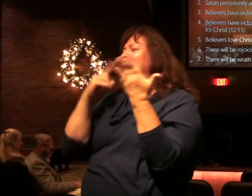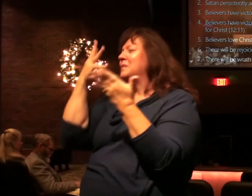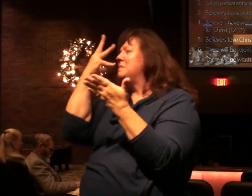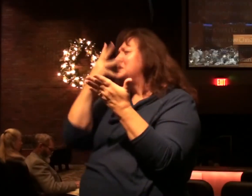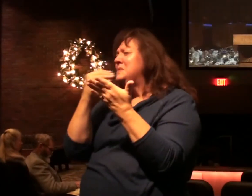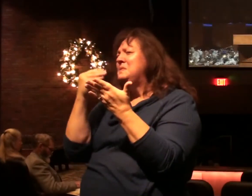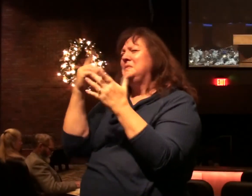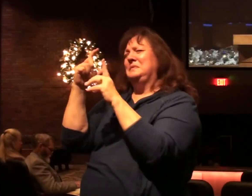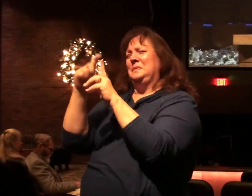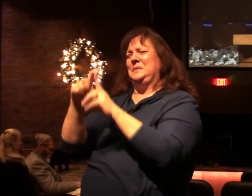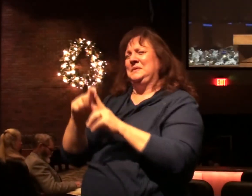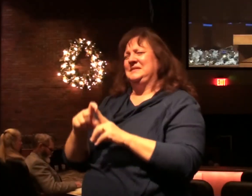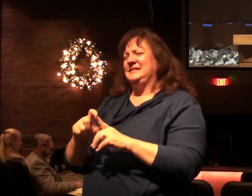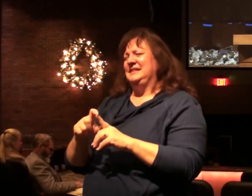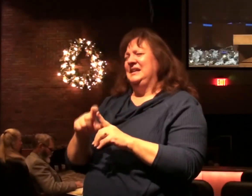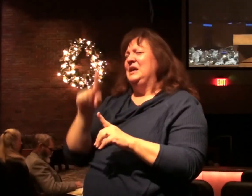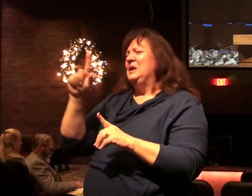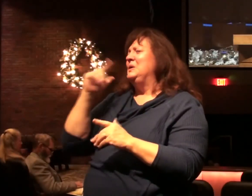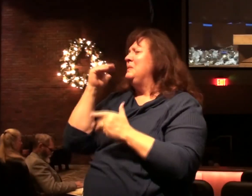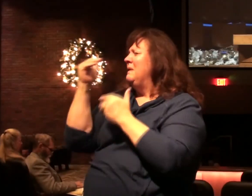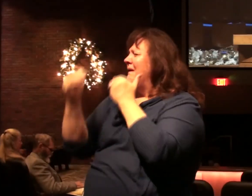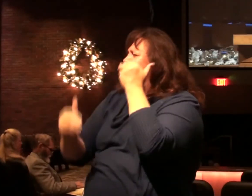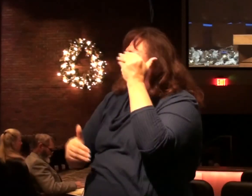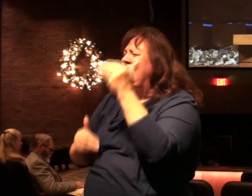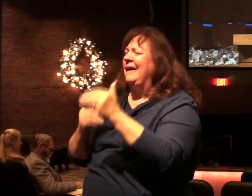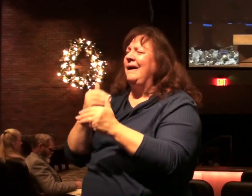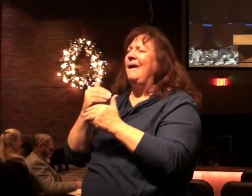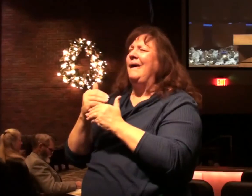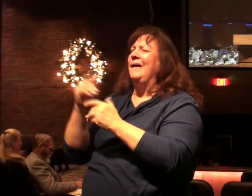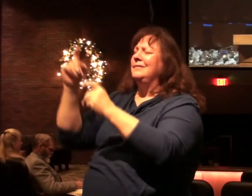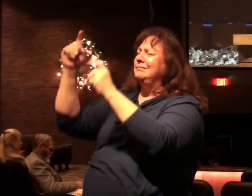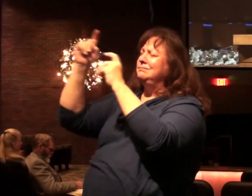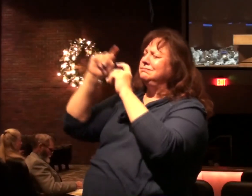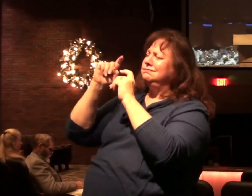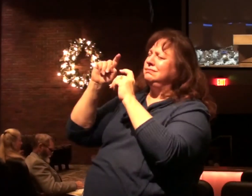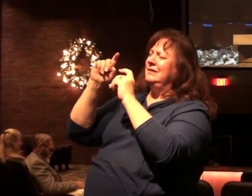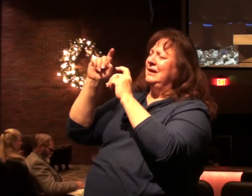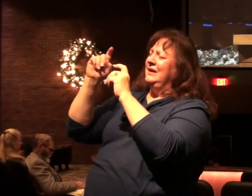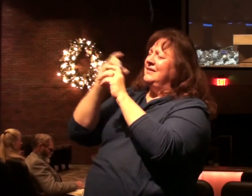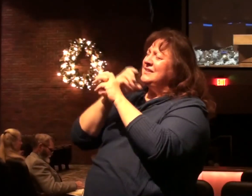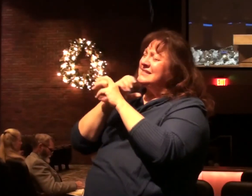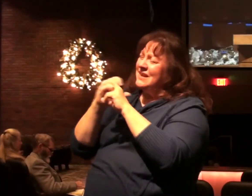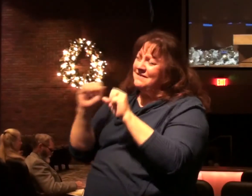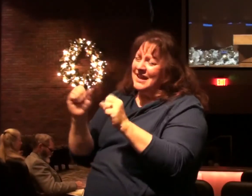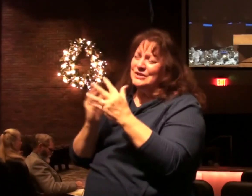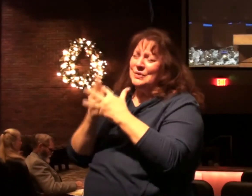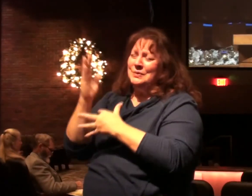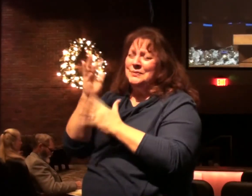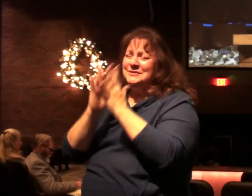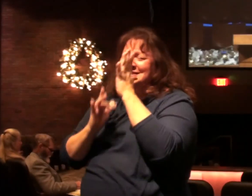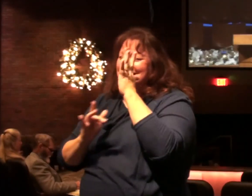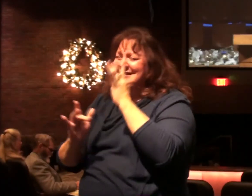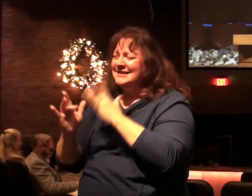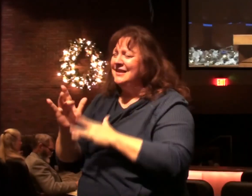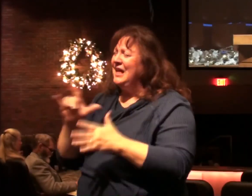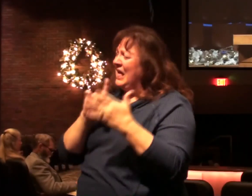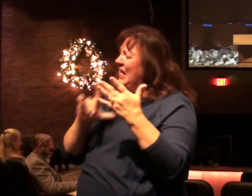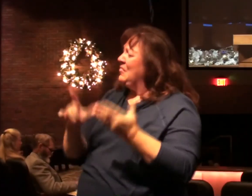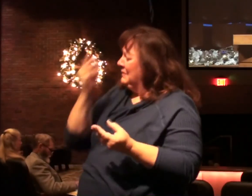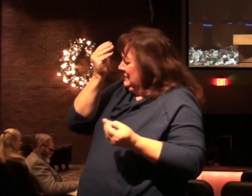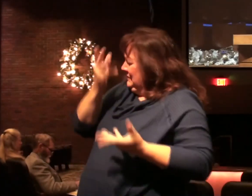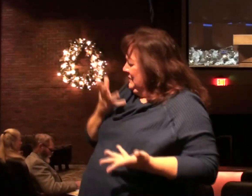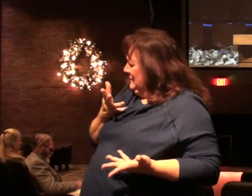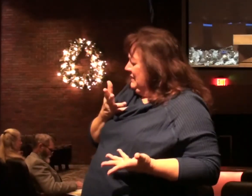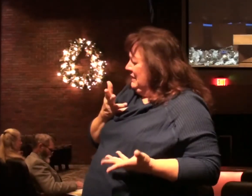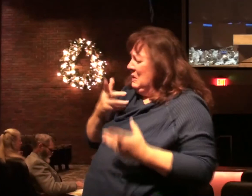of your word. How gracious you are. You've blessed us with the salvation in Christ. And Lord, you've told